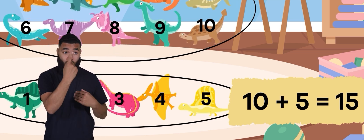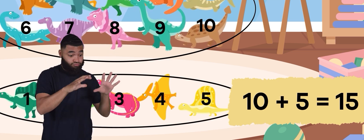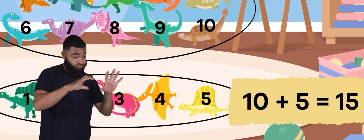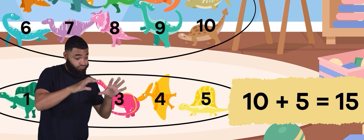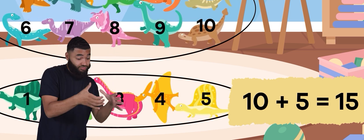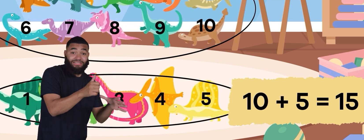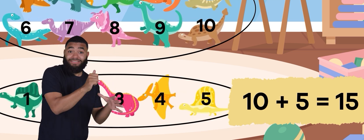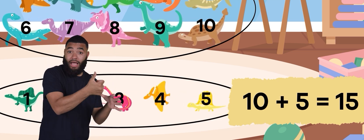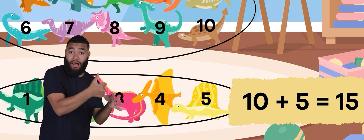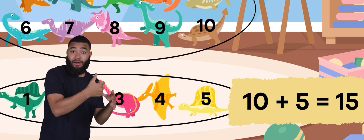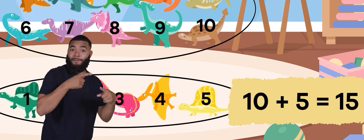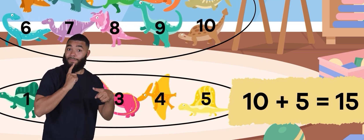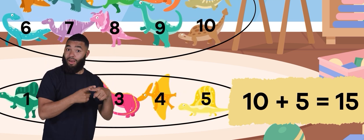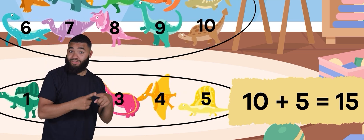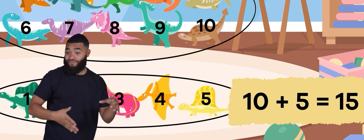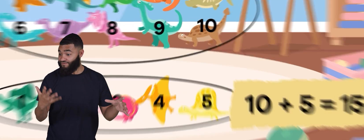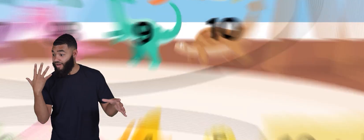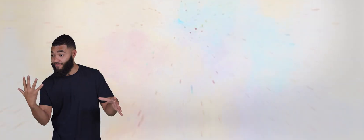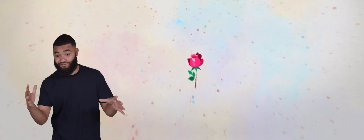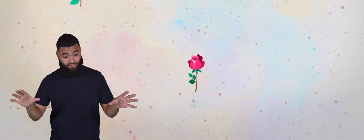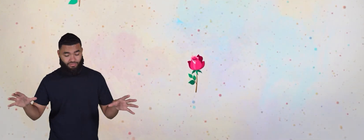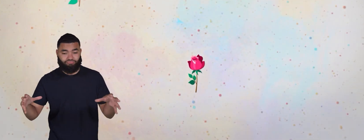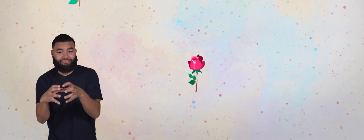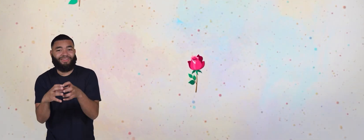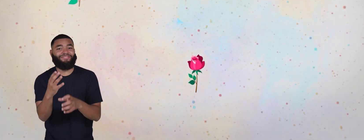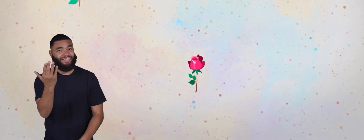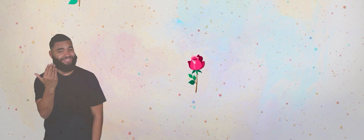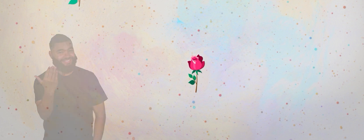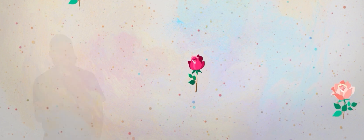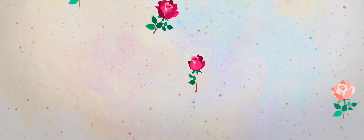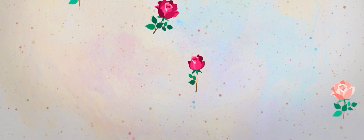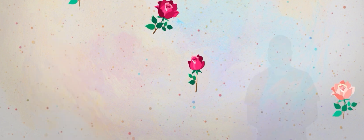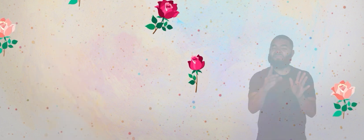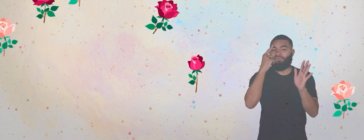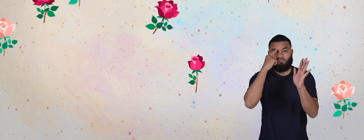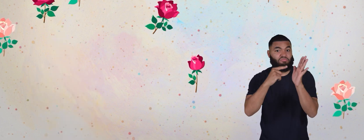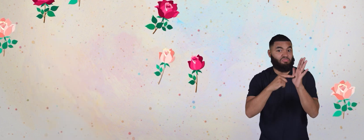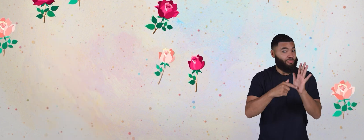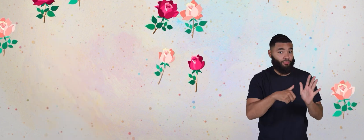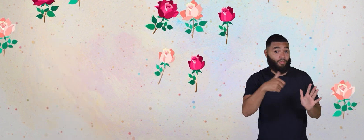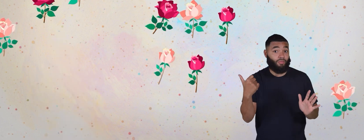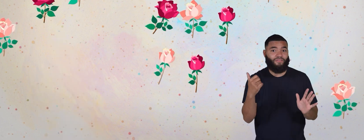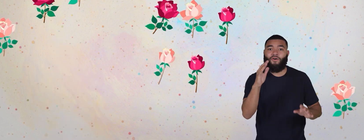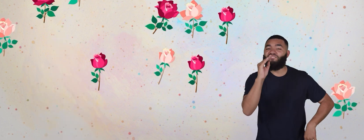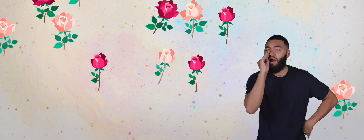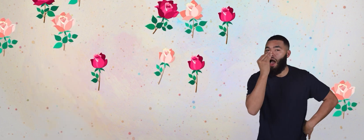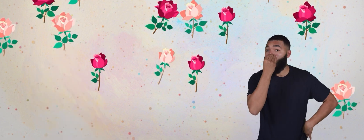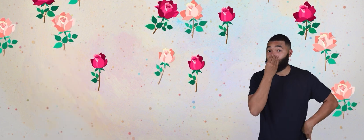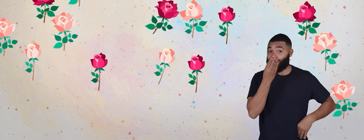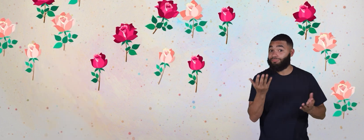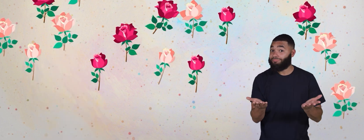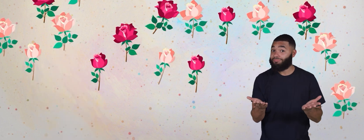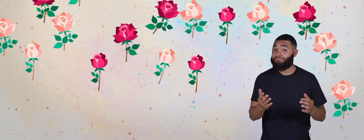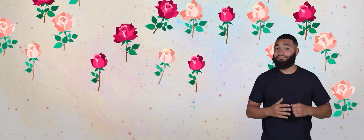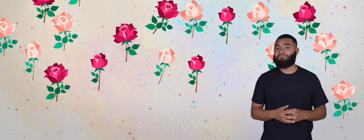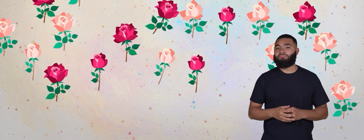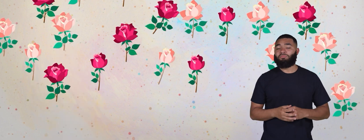plus five ones. Let's try another example, this time with flowers. What should we do